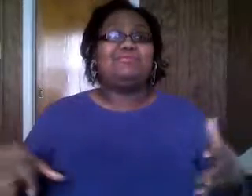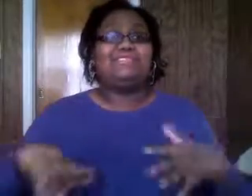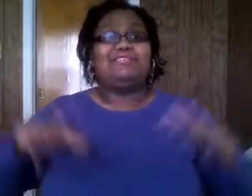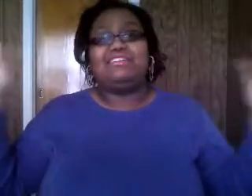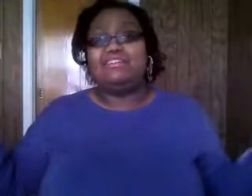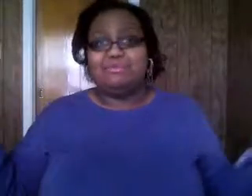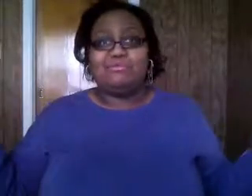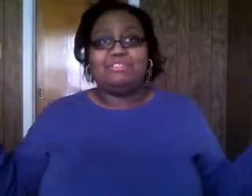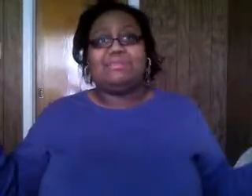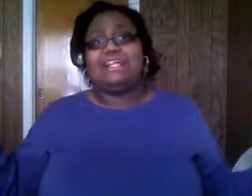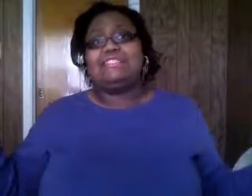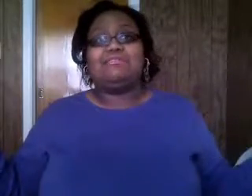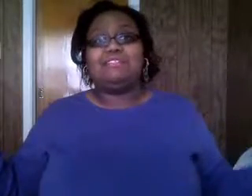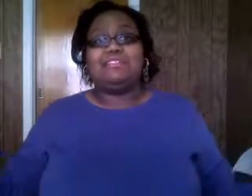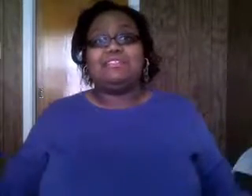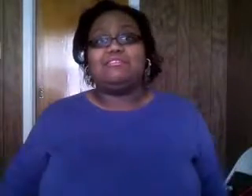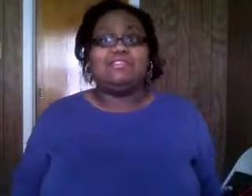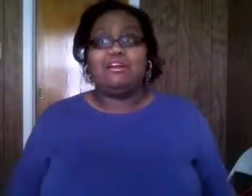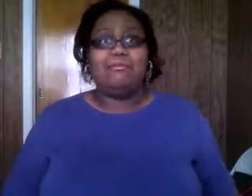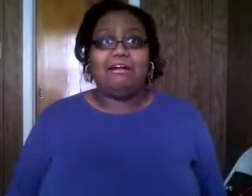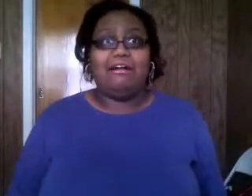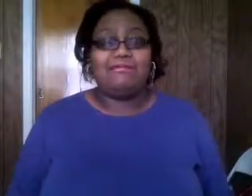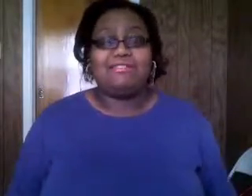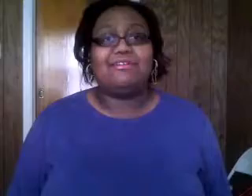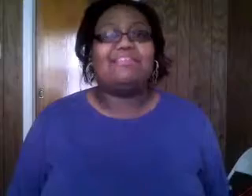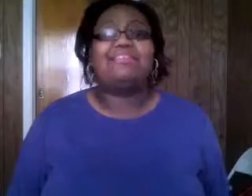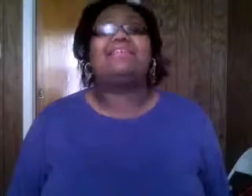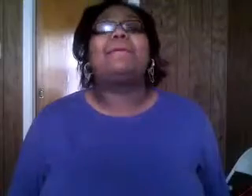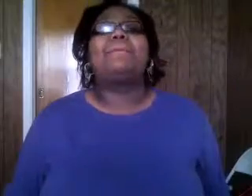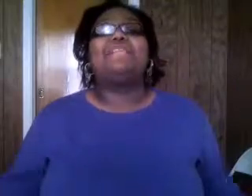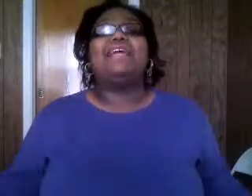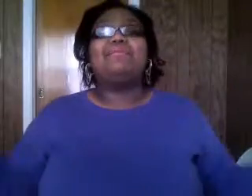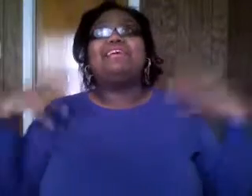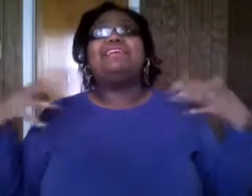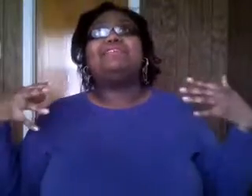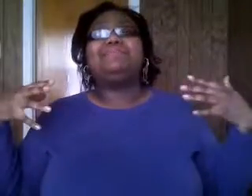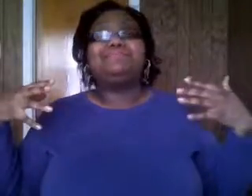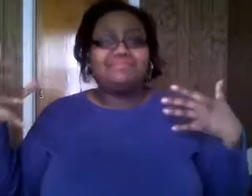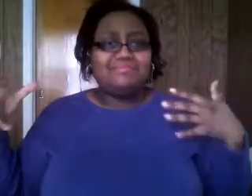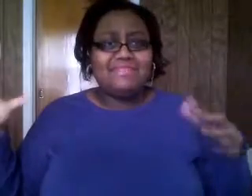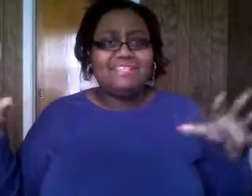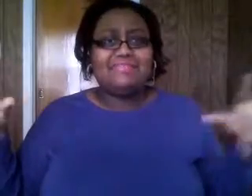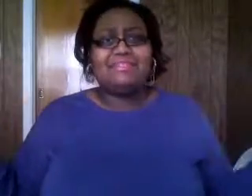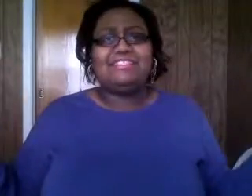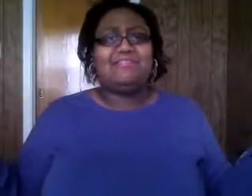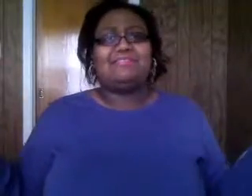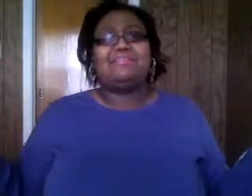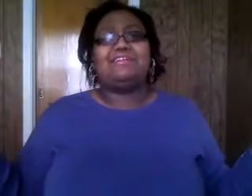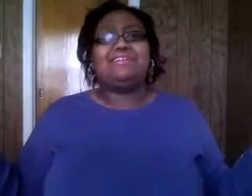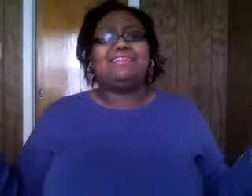and then you got the other people who were just bystanders just getting that look like oh my god what's going on here they were there some police officers were there and